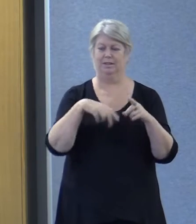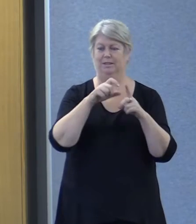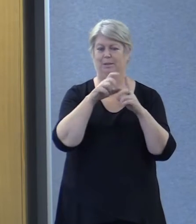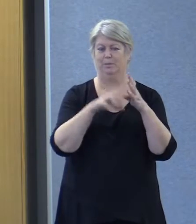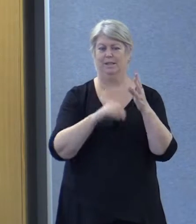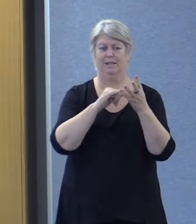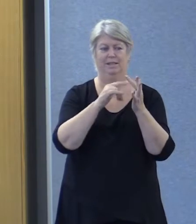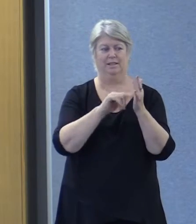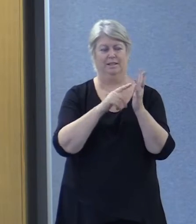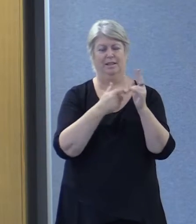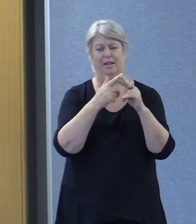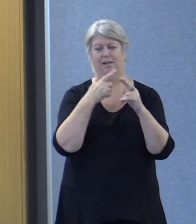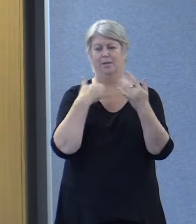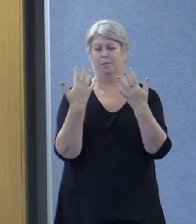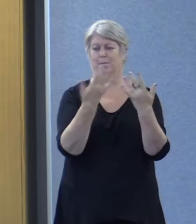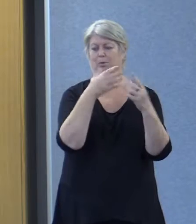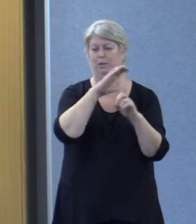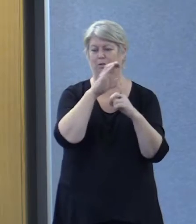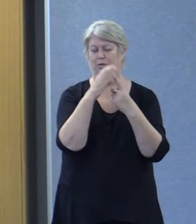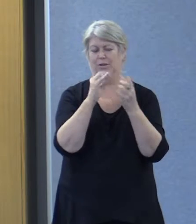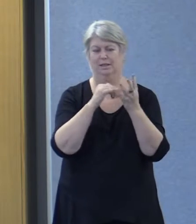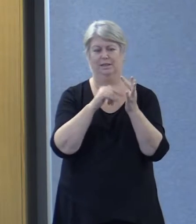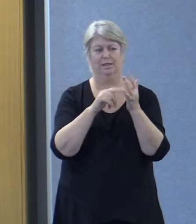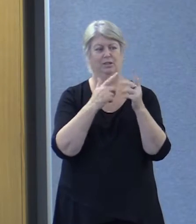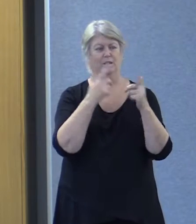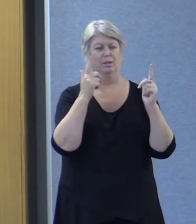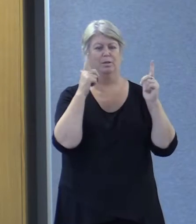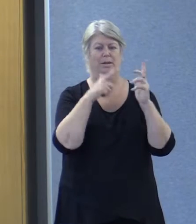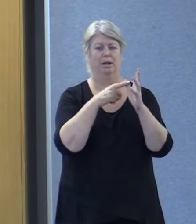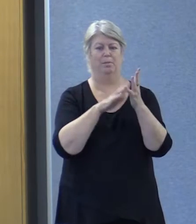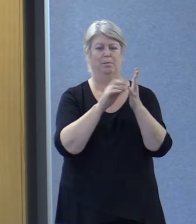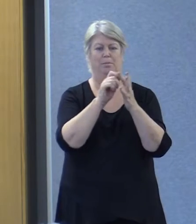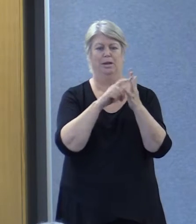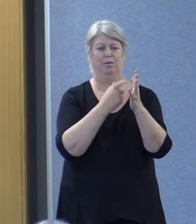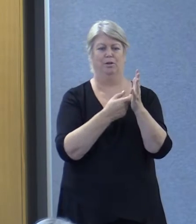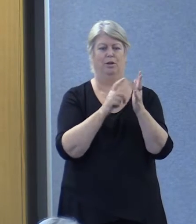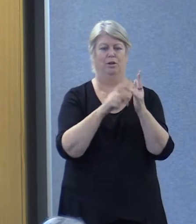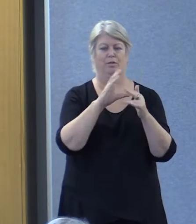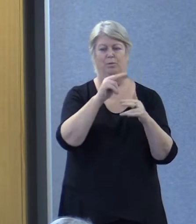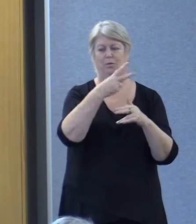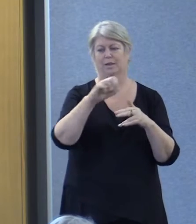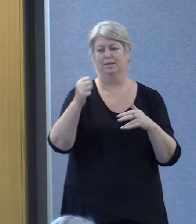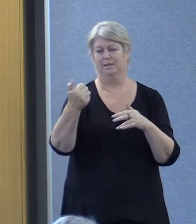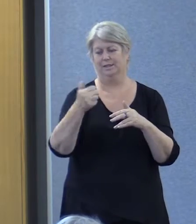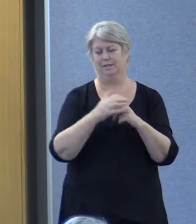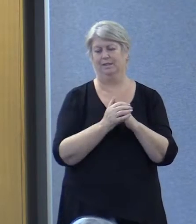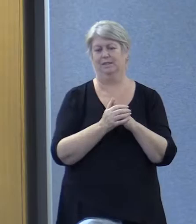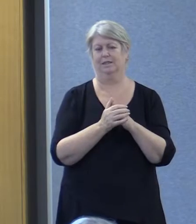sector and the multicultural sector she's been the manager of Amparo advocacy since 2006